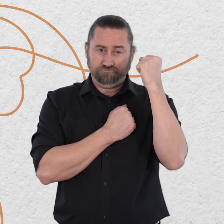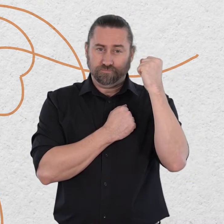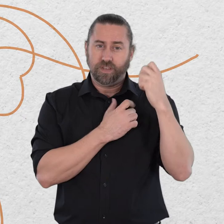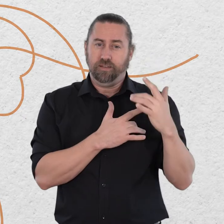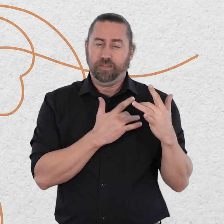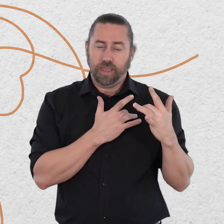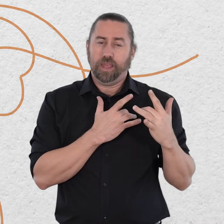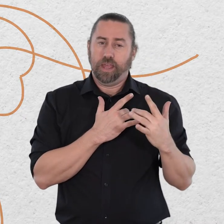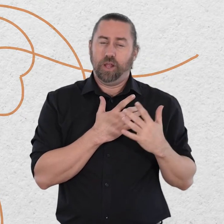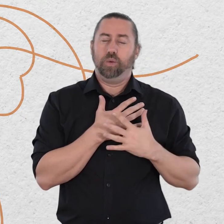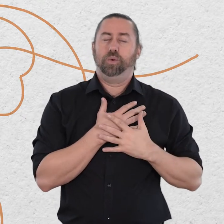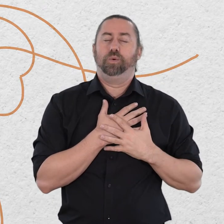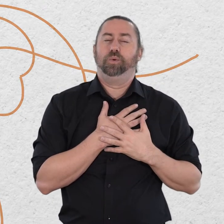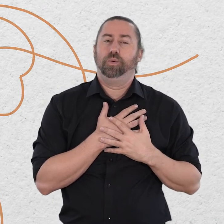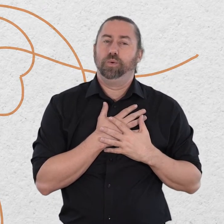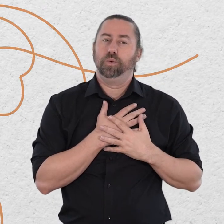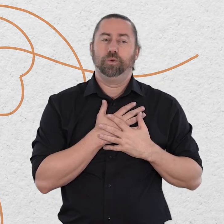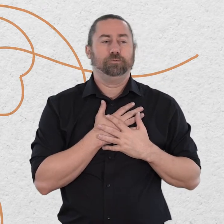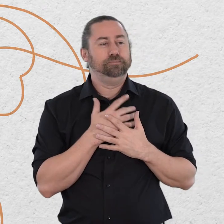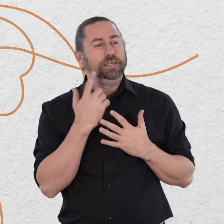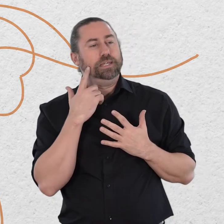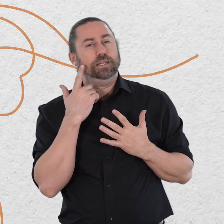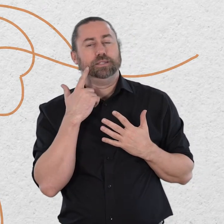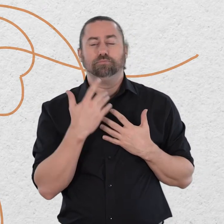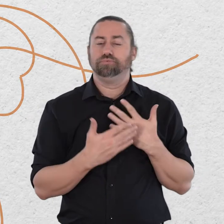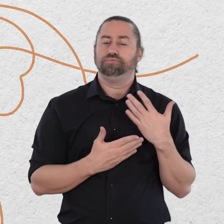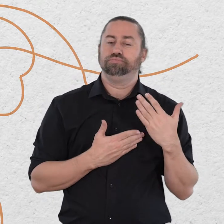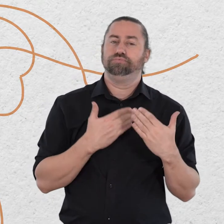may i appreciate you and all that you do for me